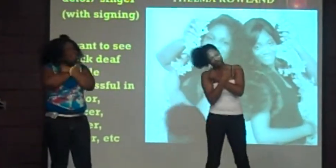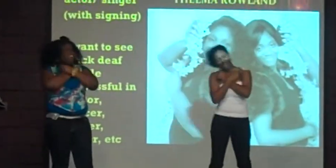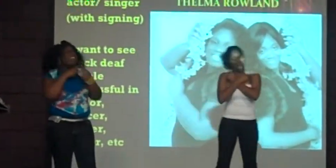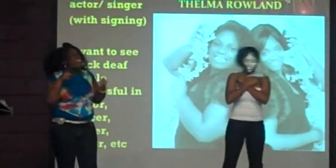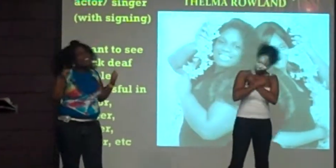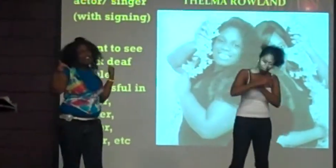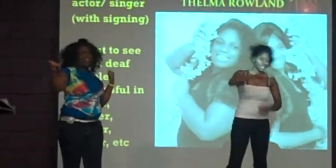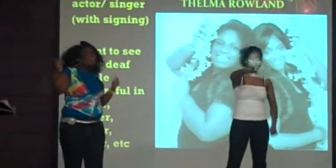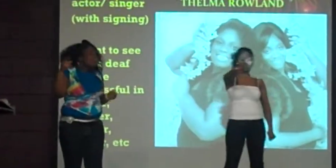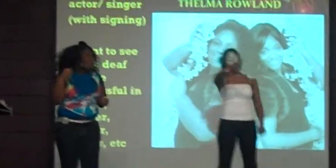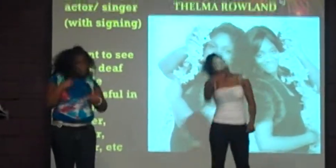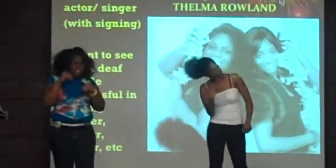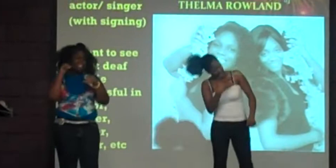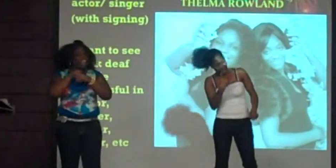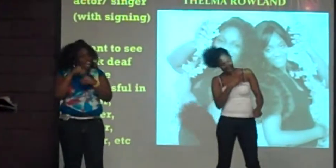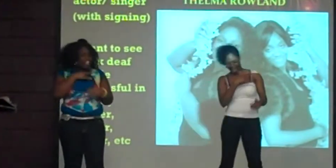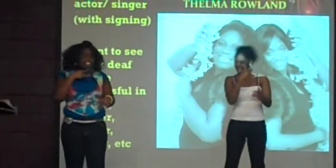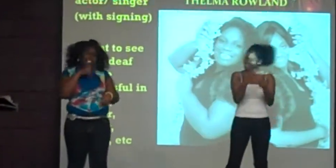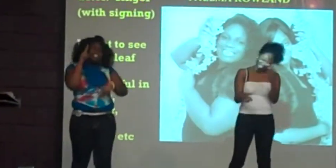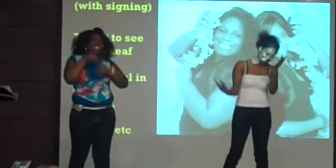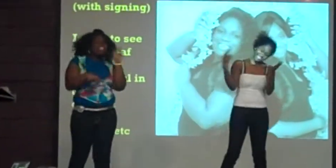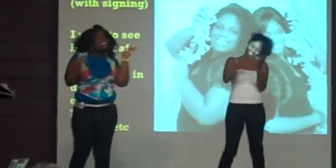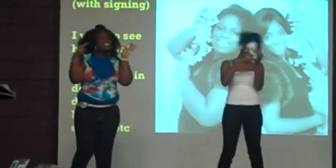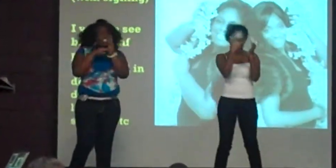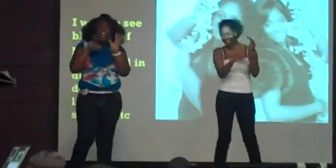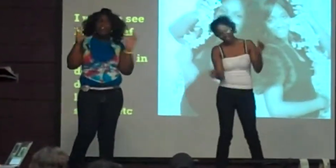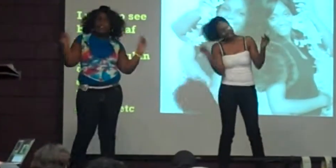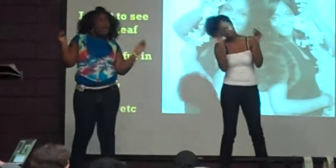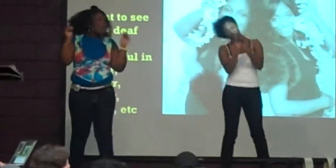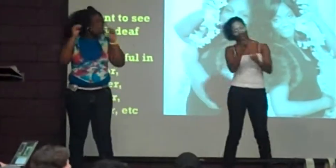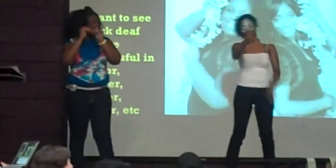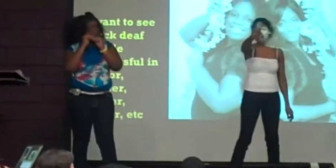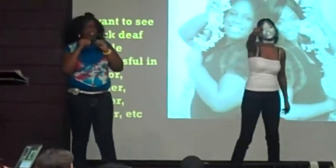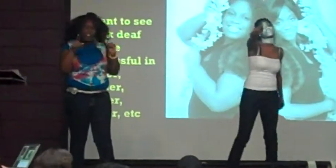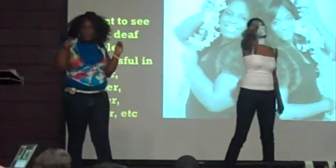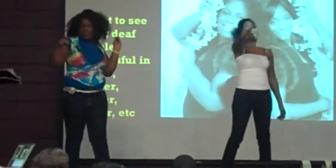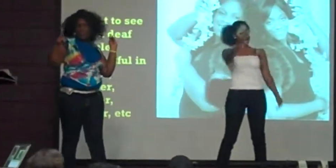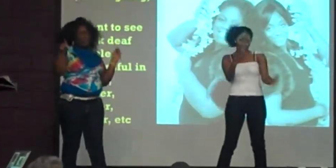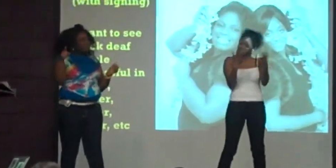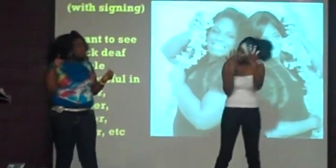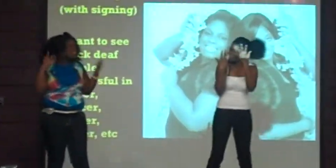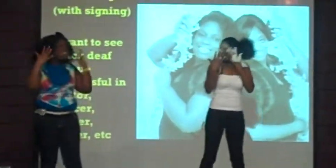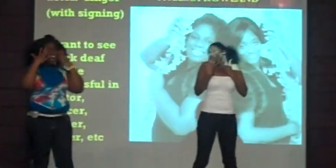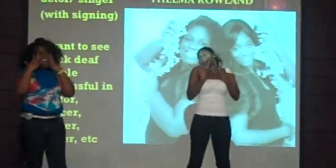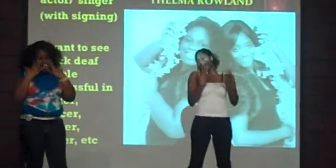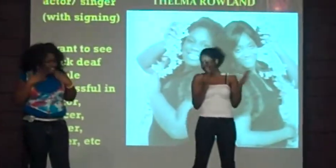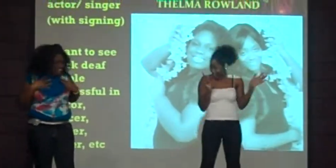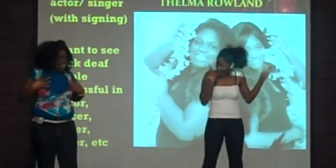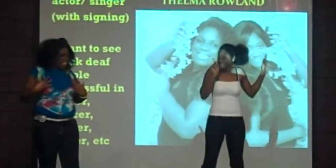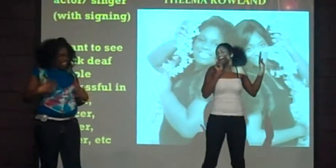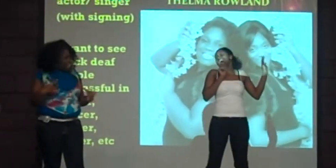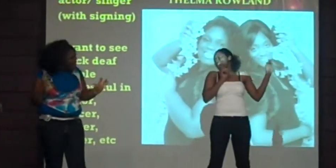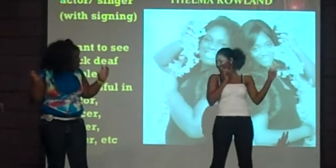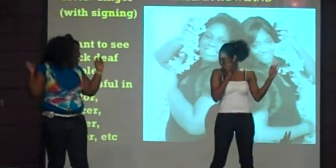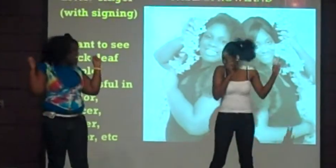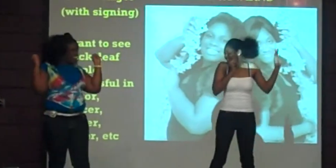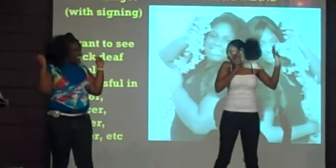Loving you, my heart didn't make no more of you I'm sad and lonely